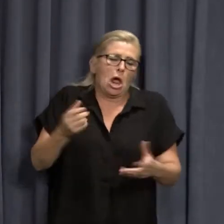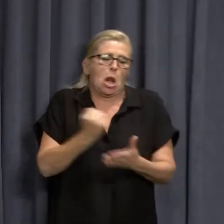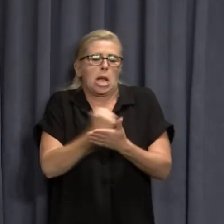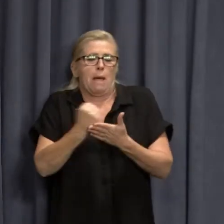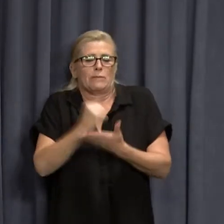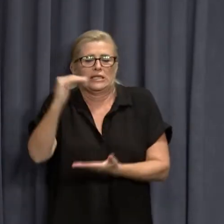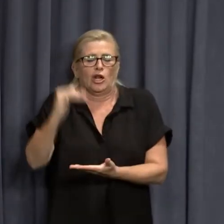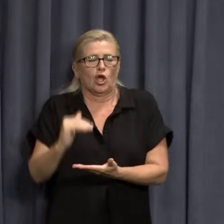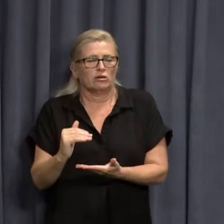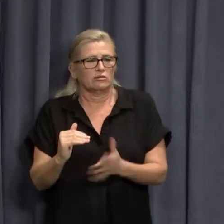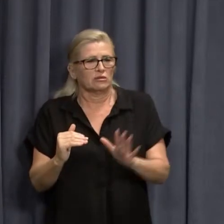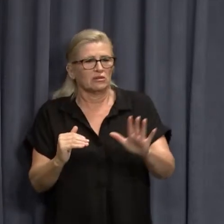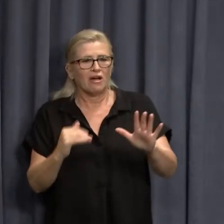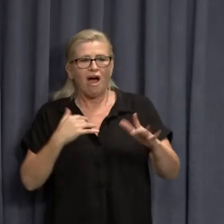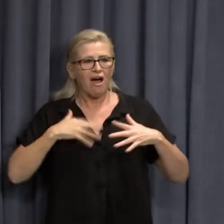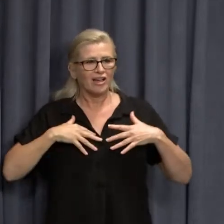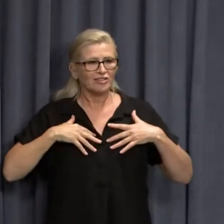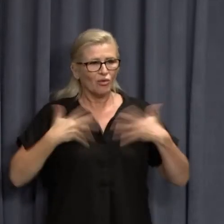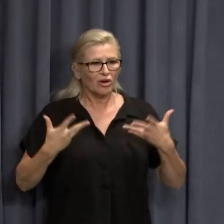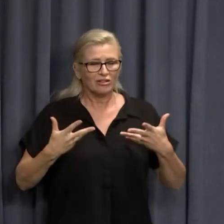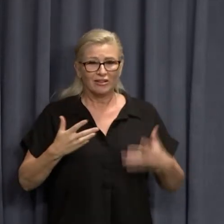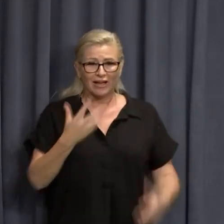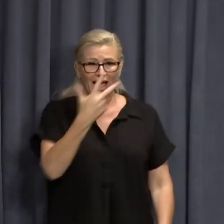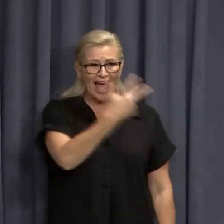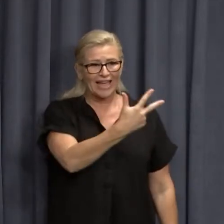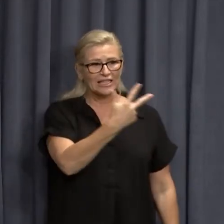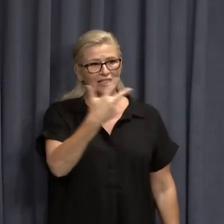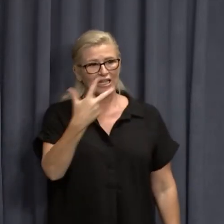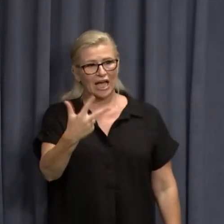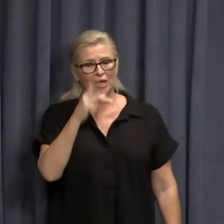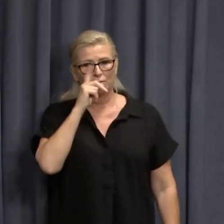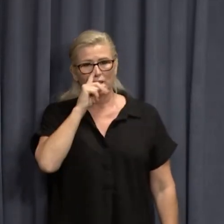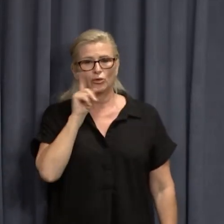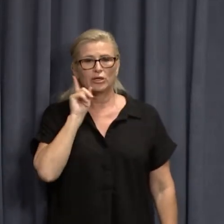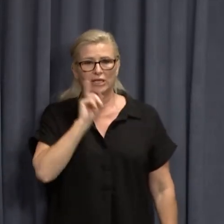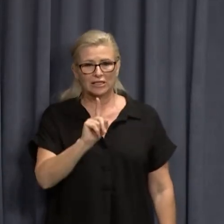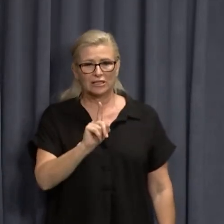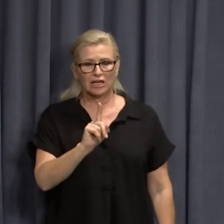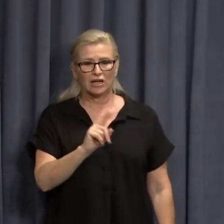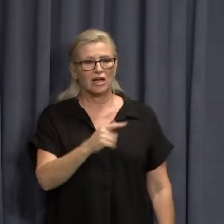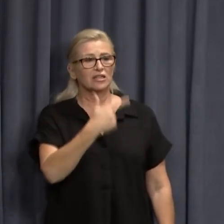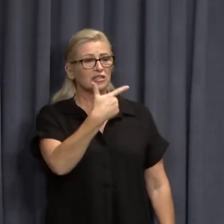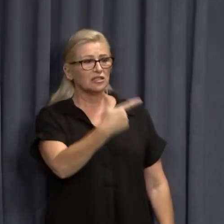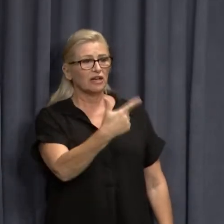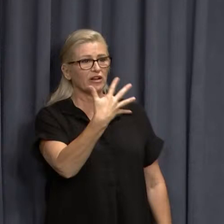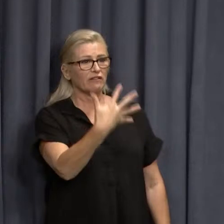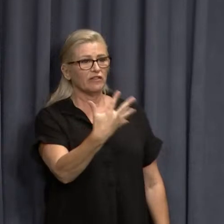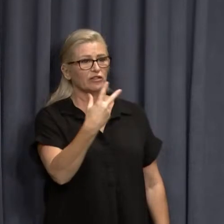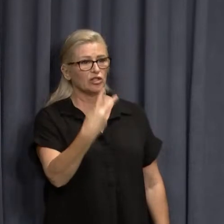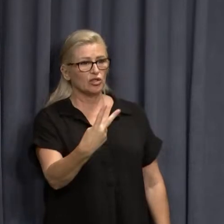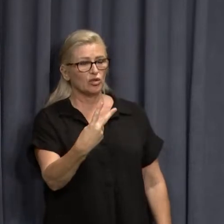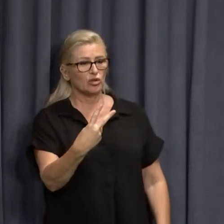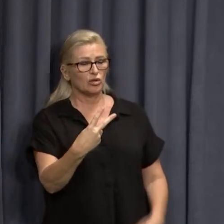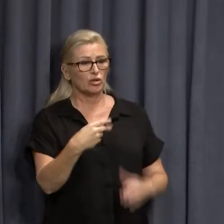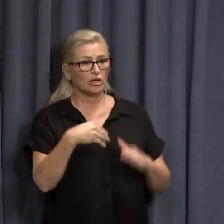that I'm prepared to do. 88 people yesterday, 752 since the start of the year over three weeks.